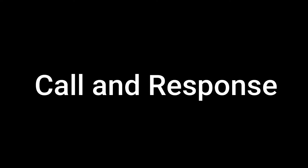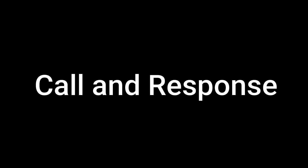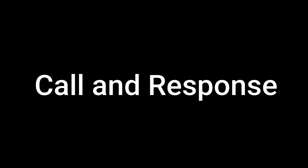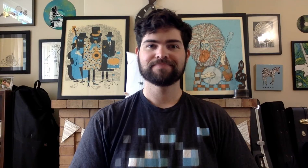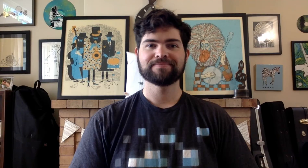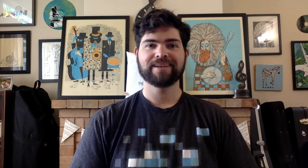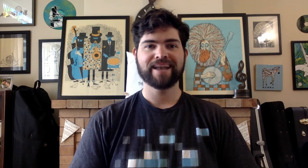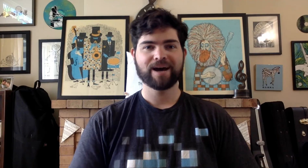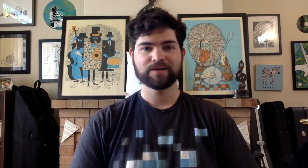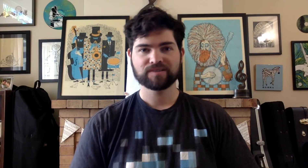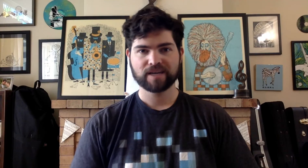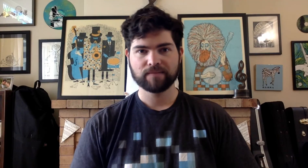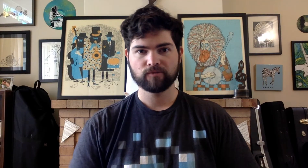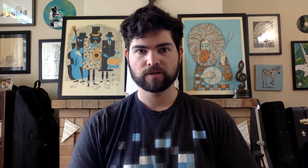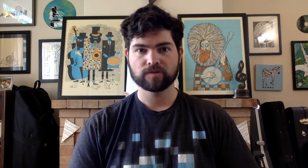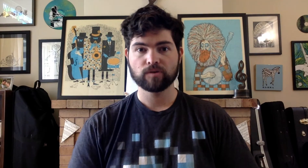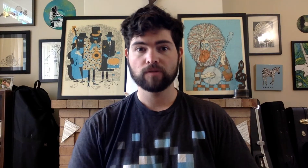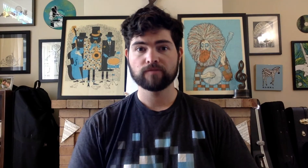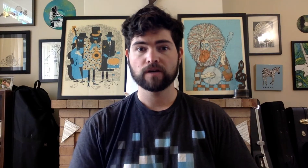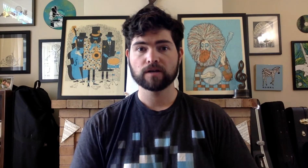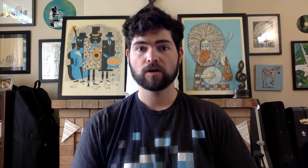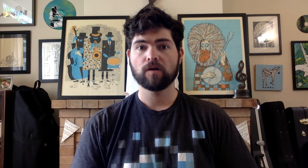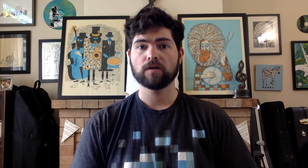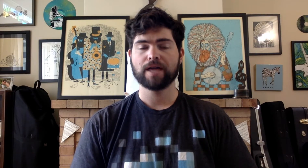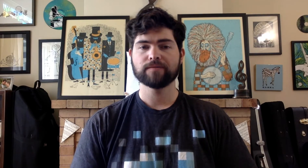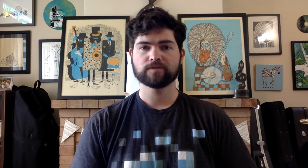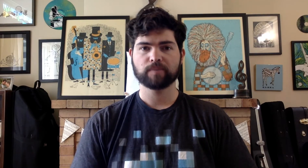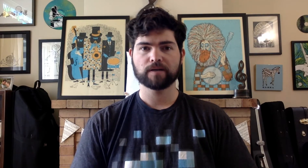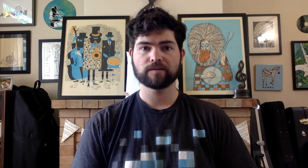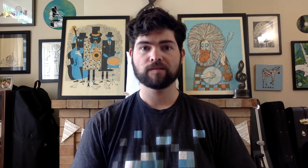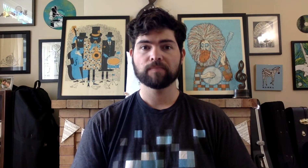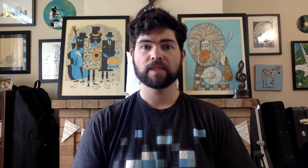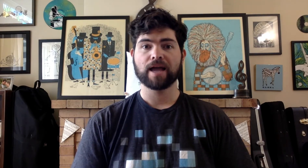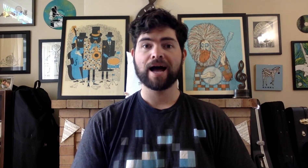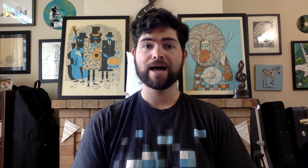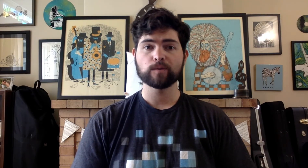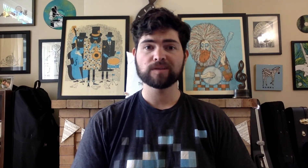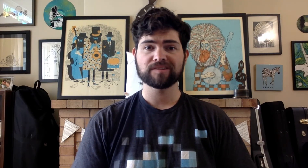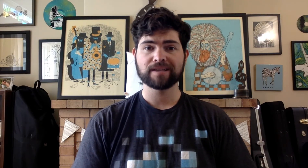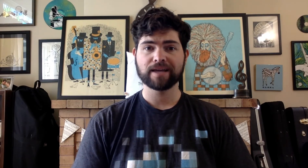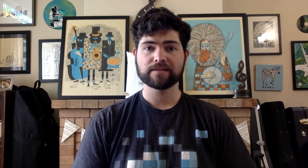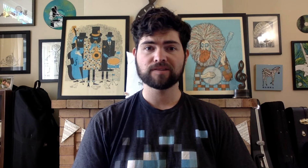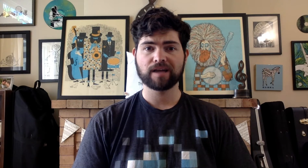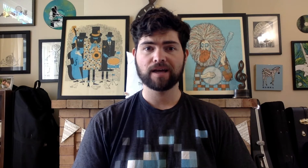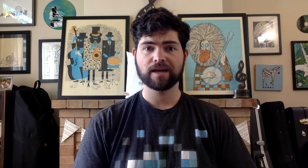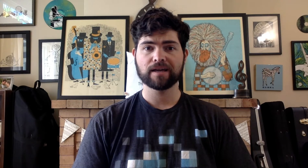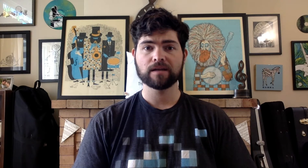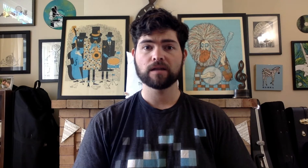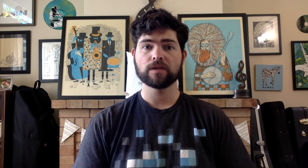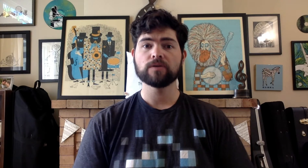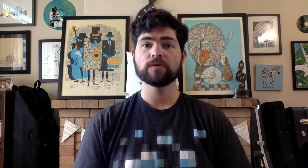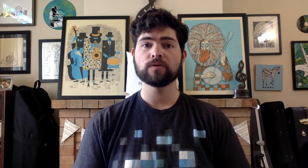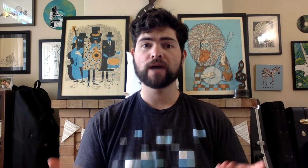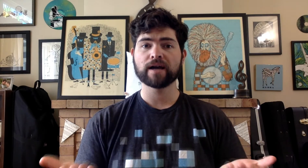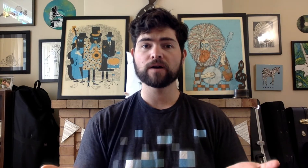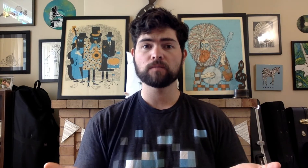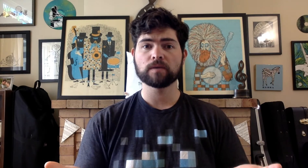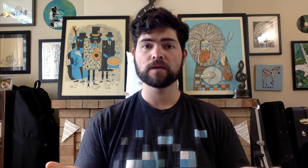Now it's time for our solfa call and response. I will sing and sign. You echo me.